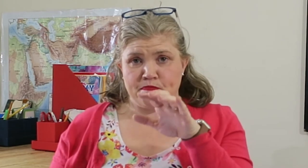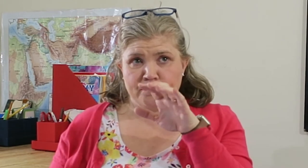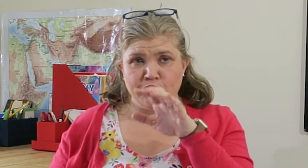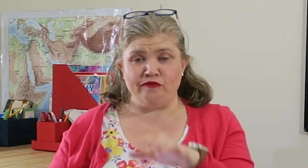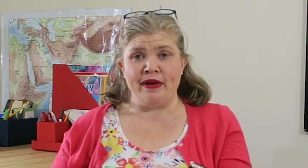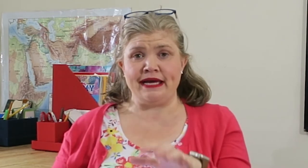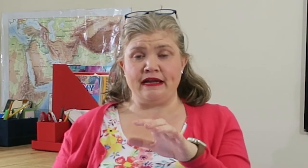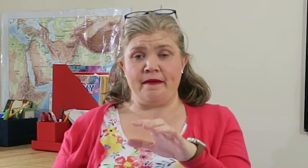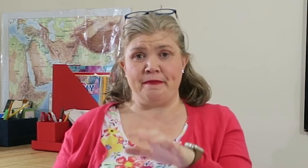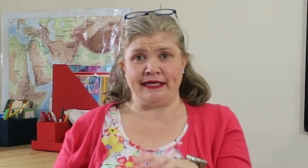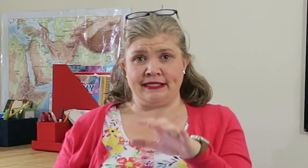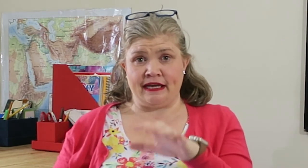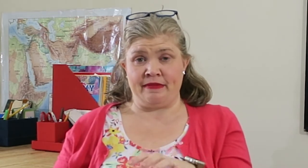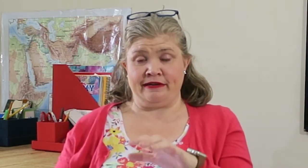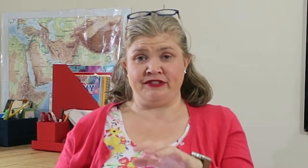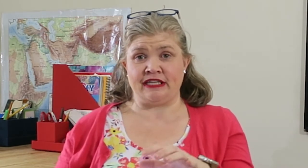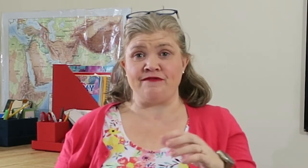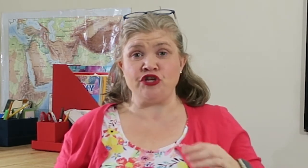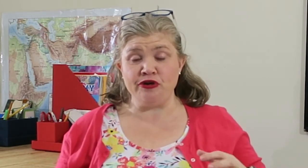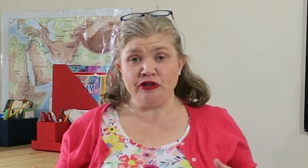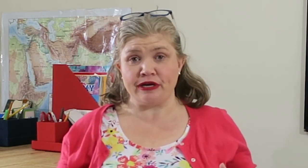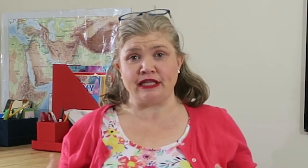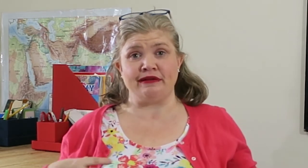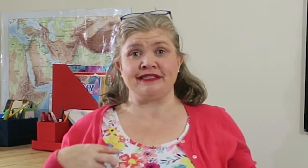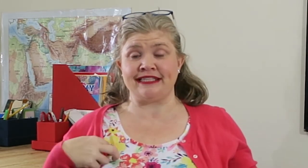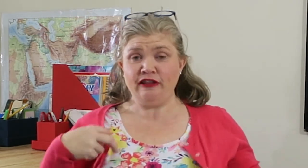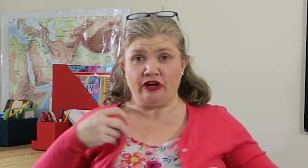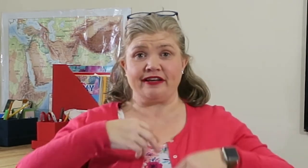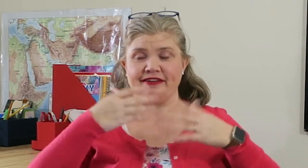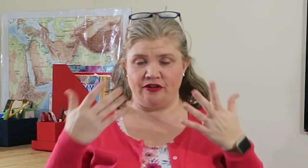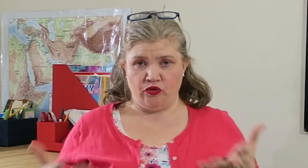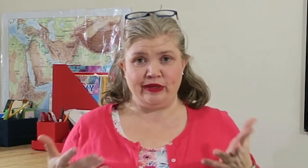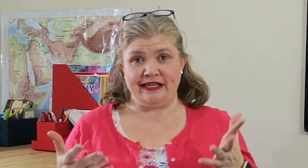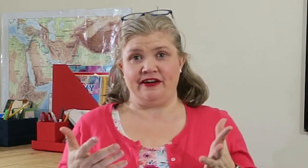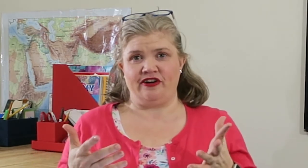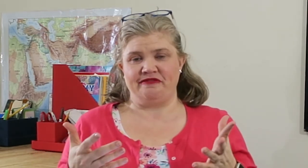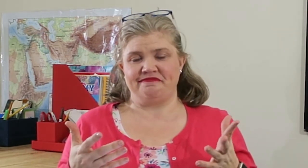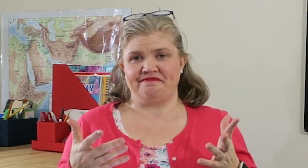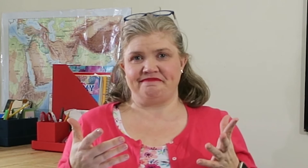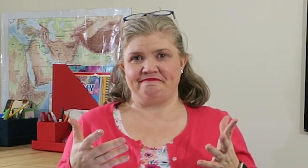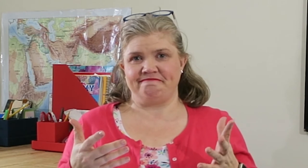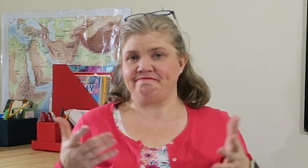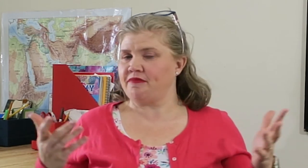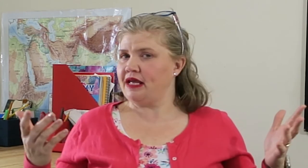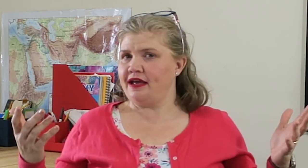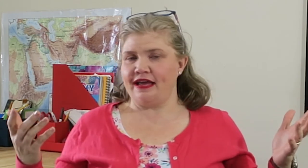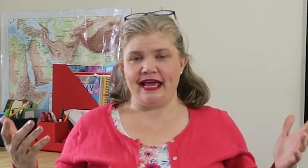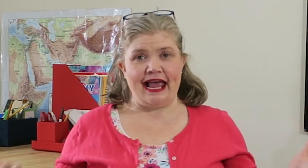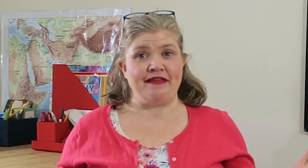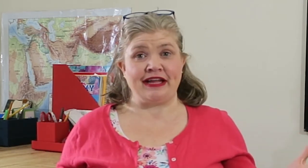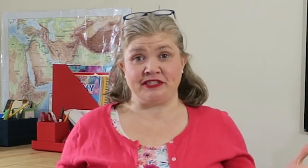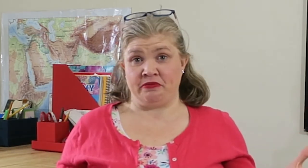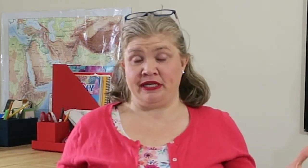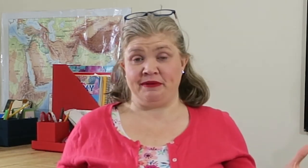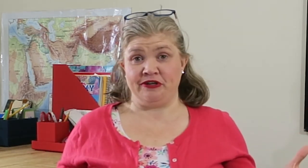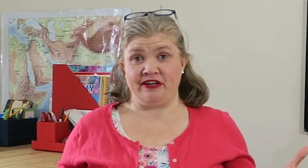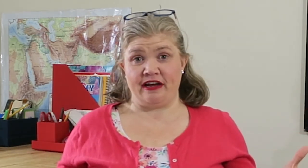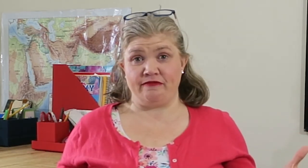you, you've met a basic amount of stuff that you can look at the list and say, look, we did it all. And that's going to be good enough.